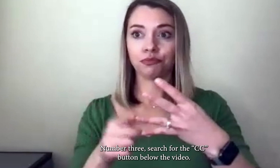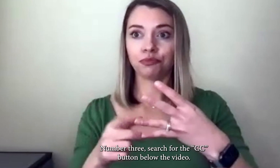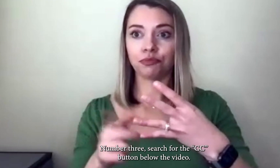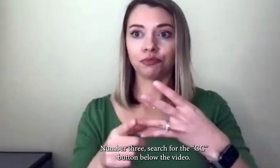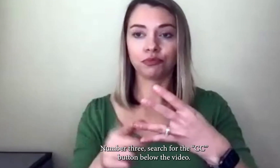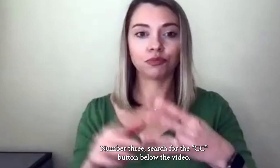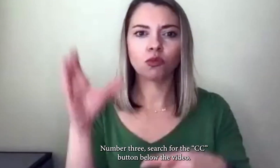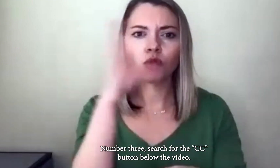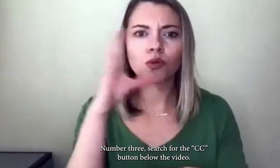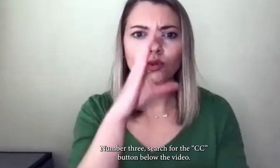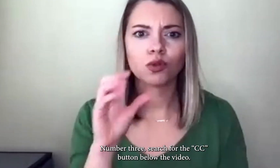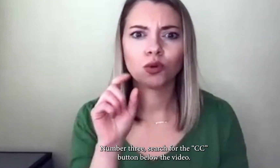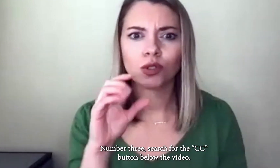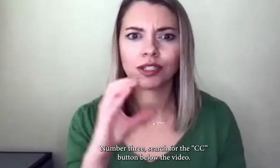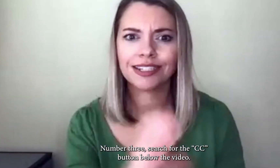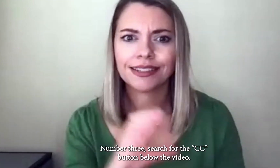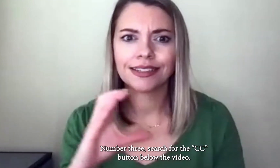search for the CC button